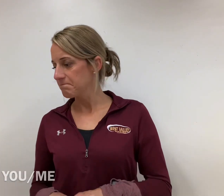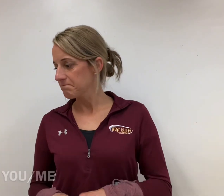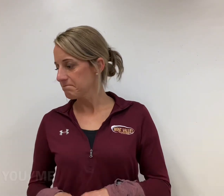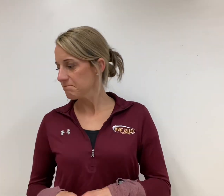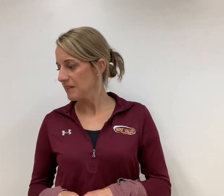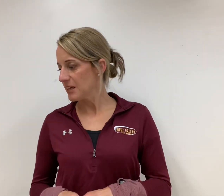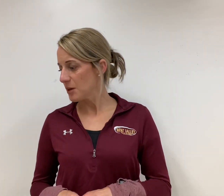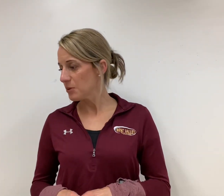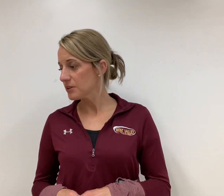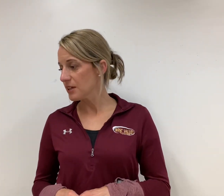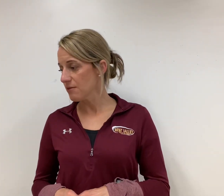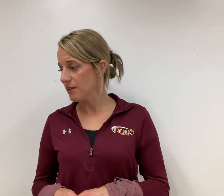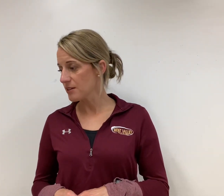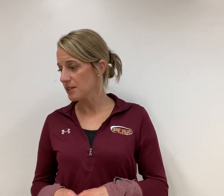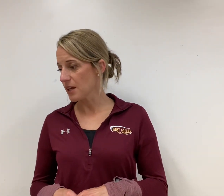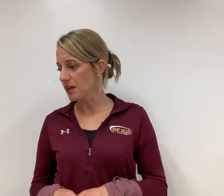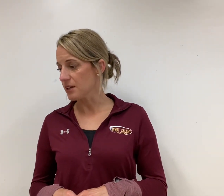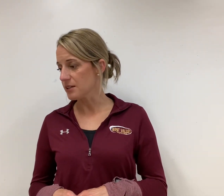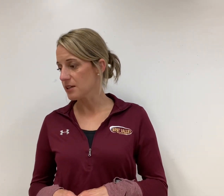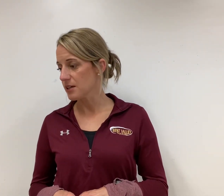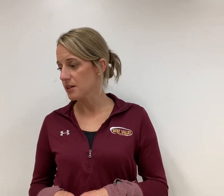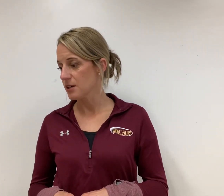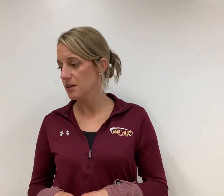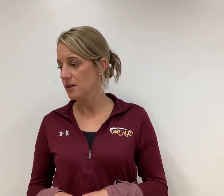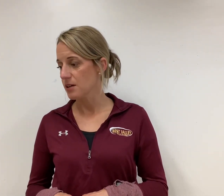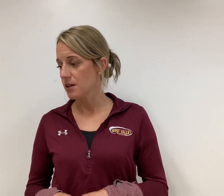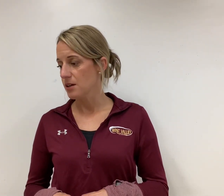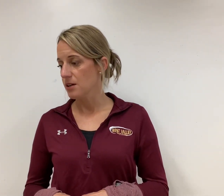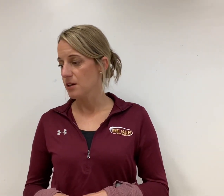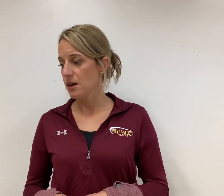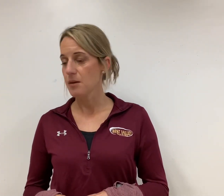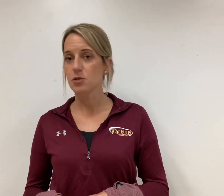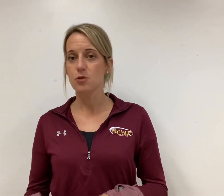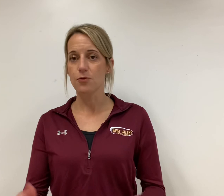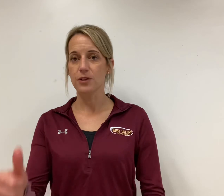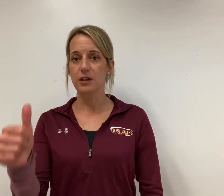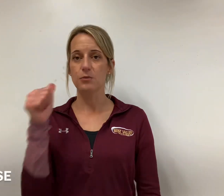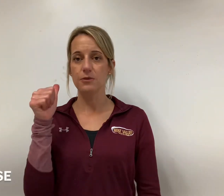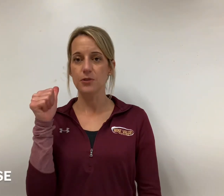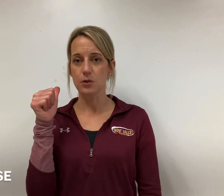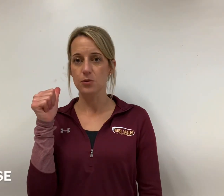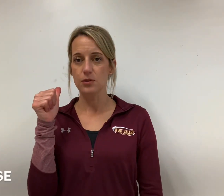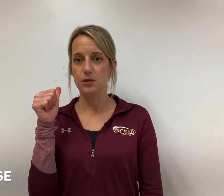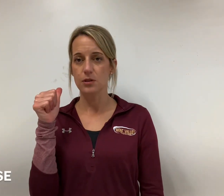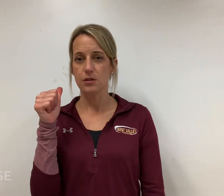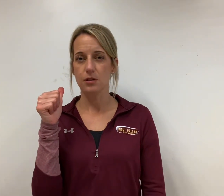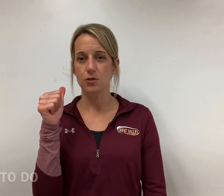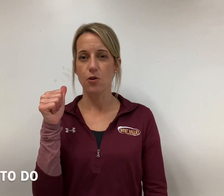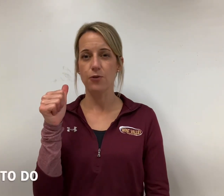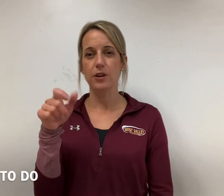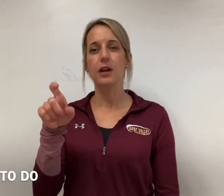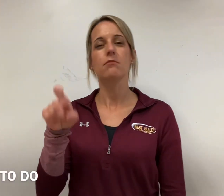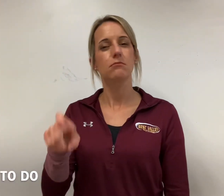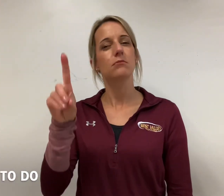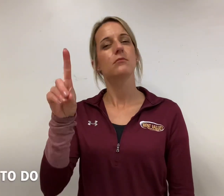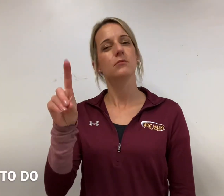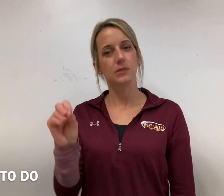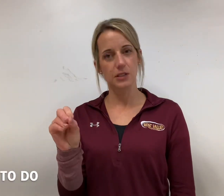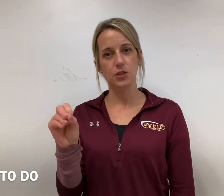and I believe that's it um so don't forget refuse don't forget me to